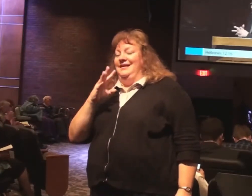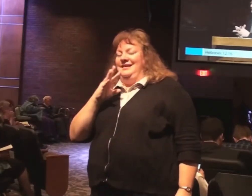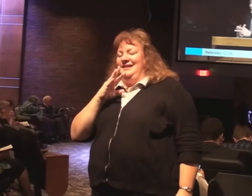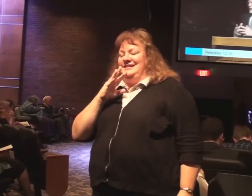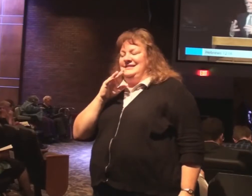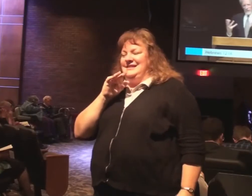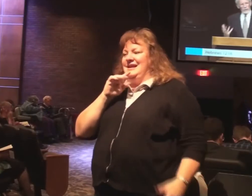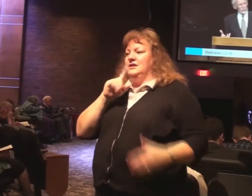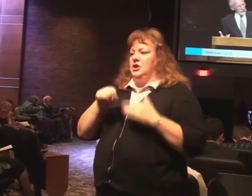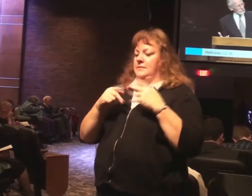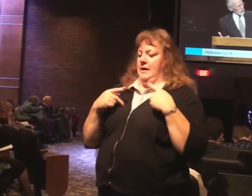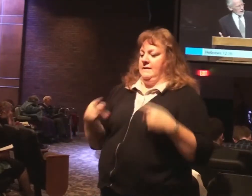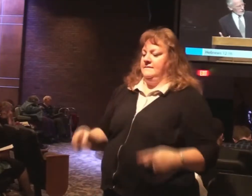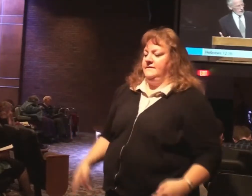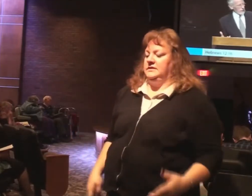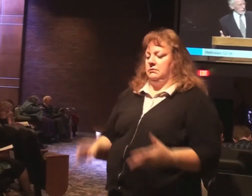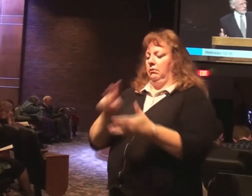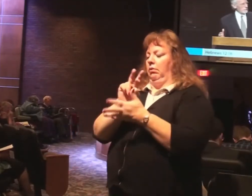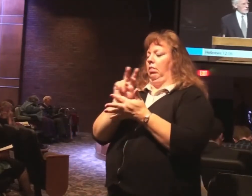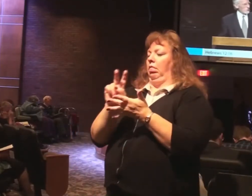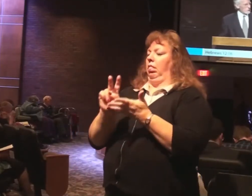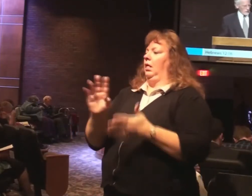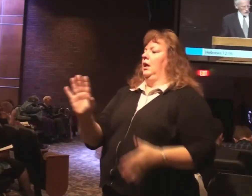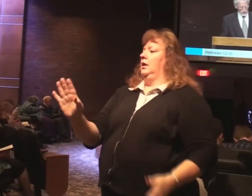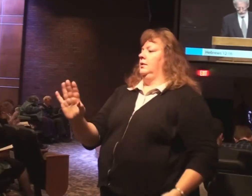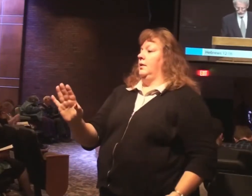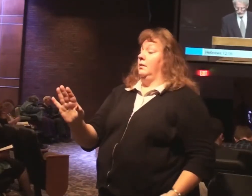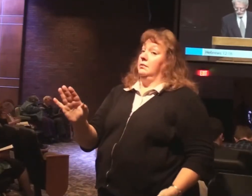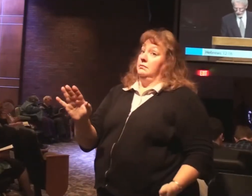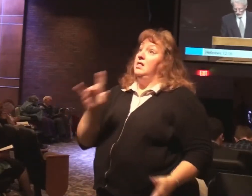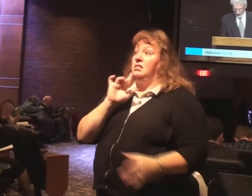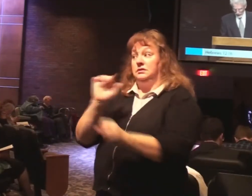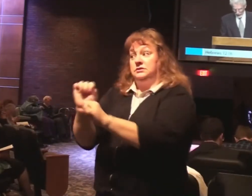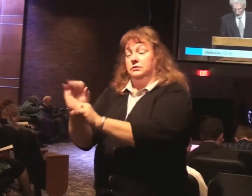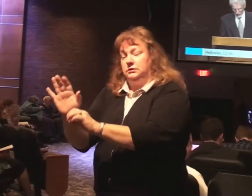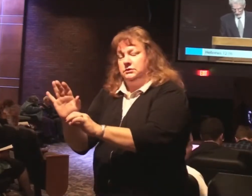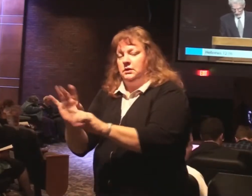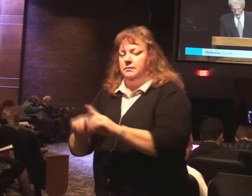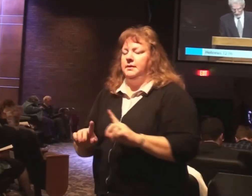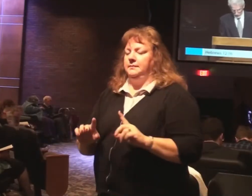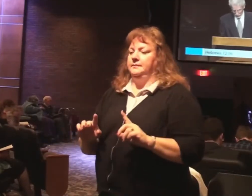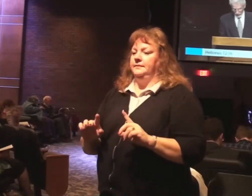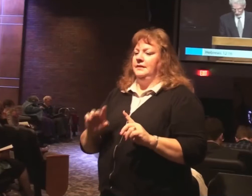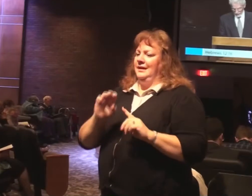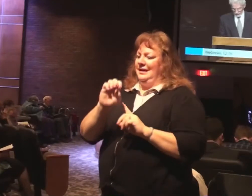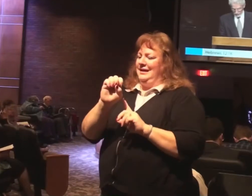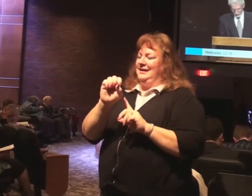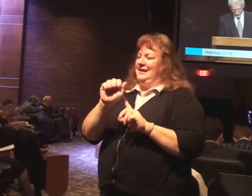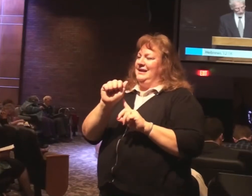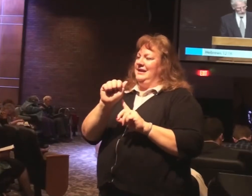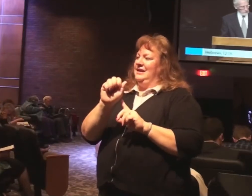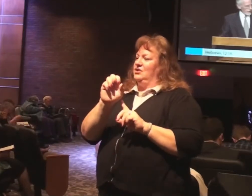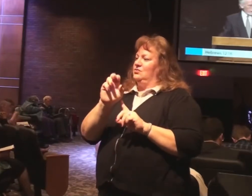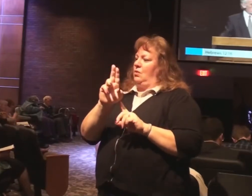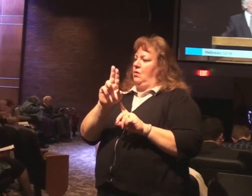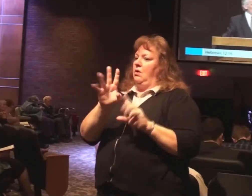physical immorality here. Not that that is not serious. And Esau did marry two